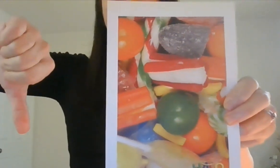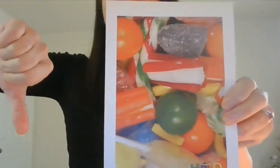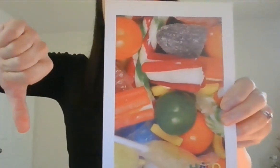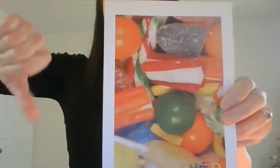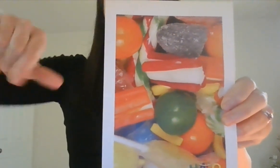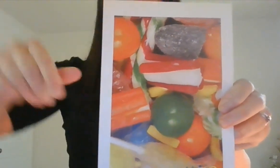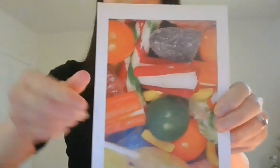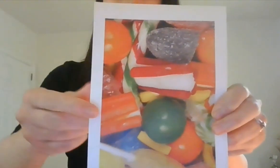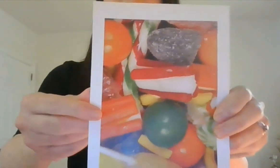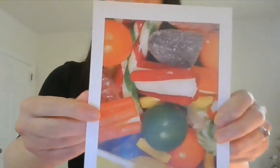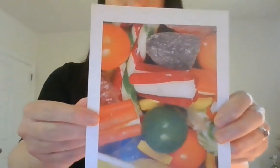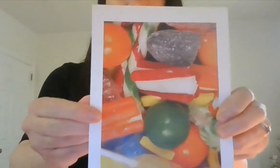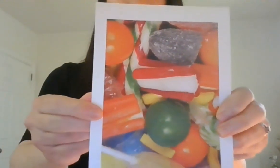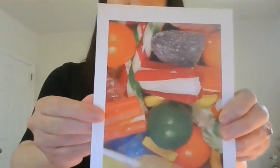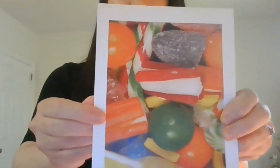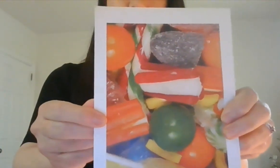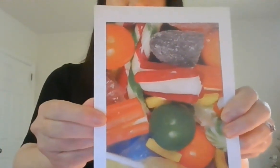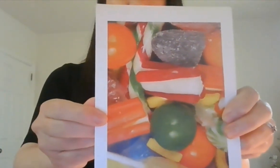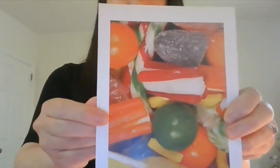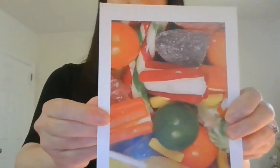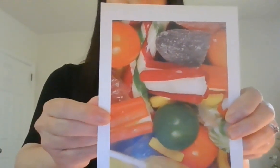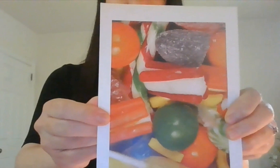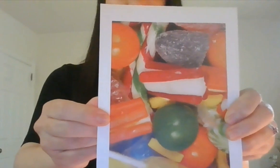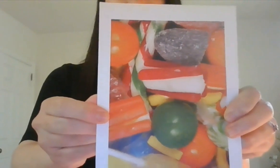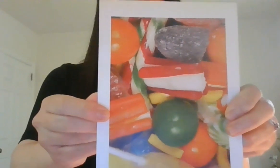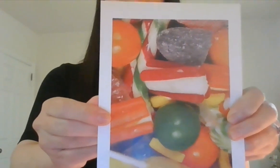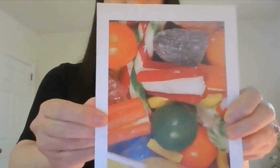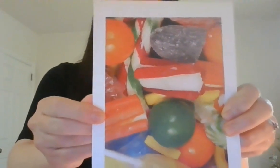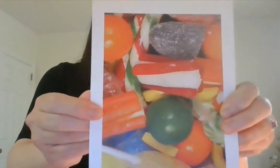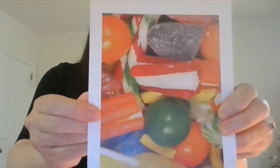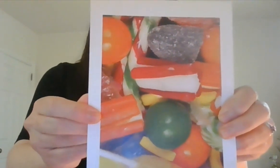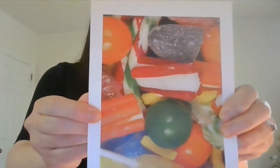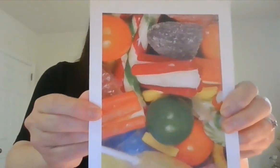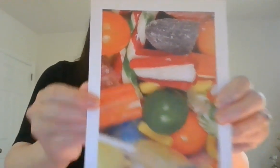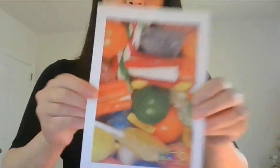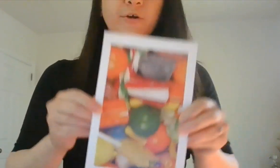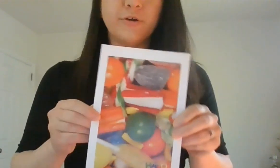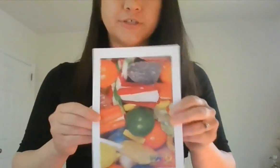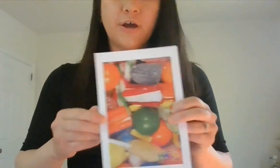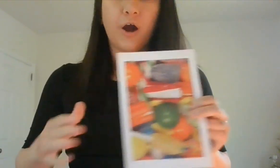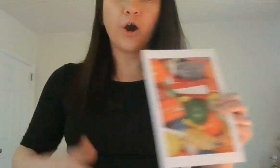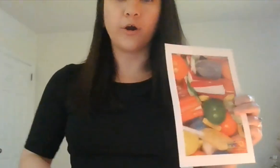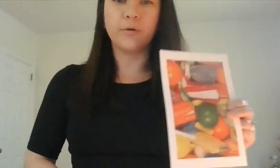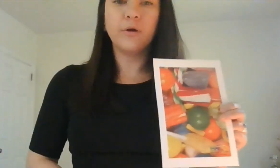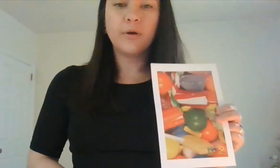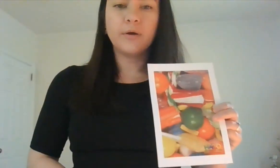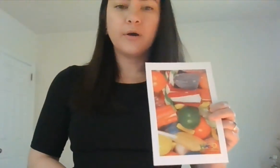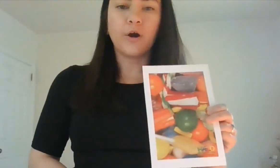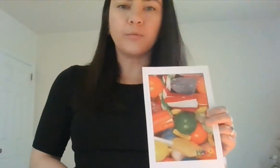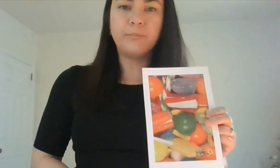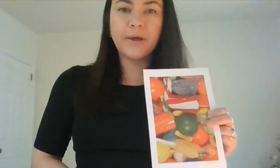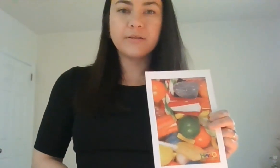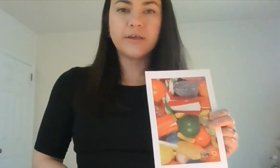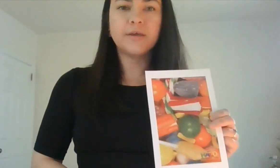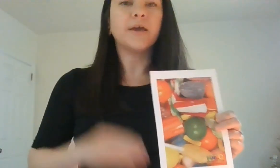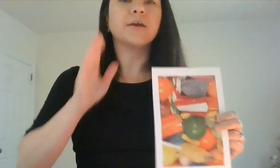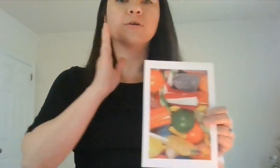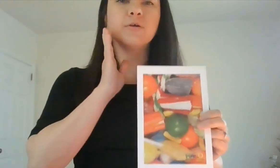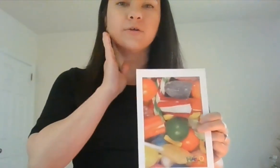is harmful because candy has a lot of sugar and this can hurt our belly. It can hurt